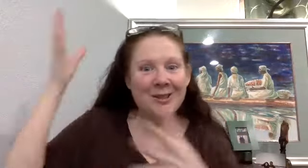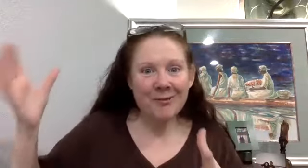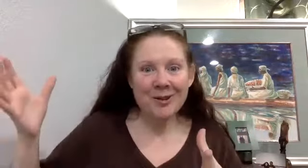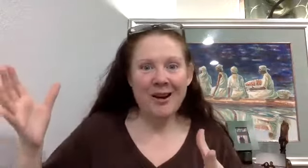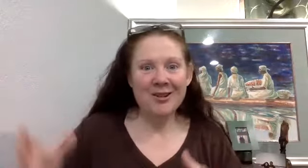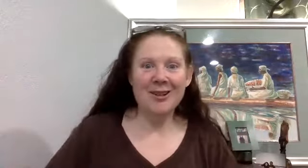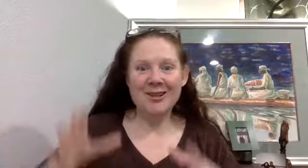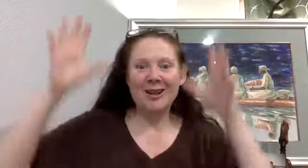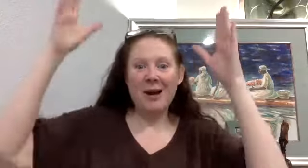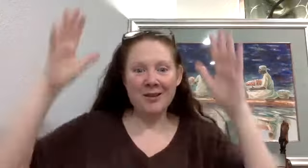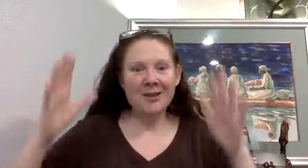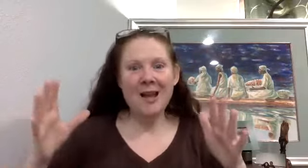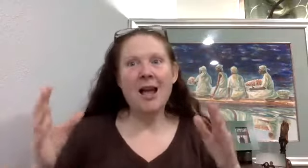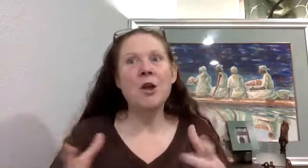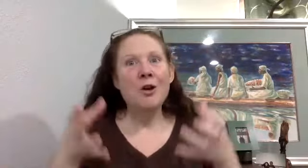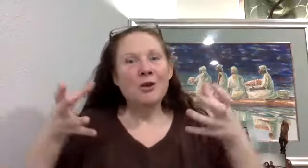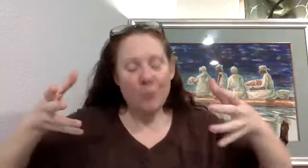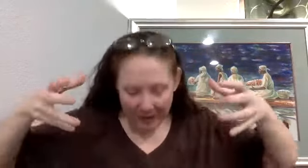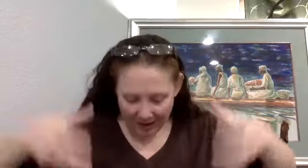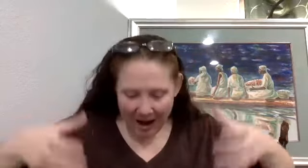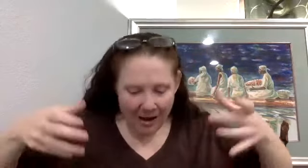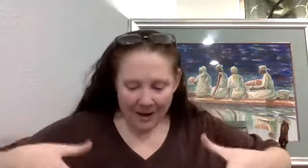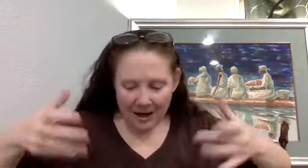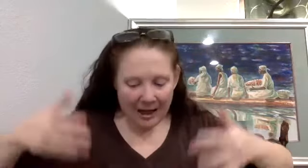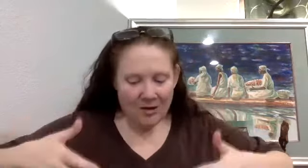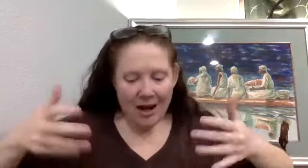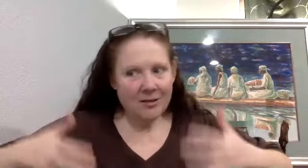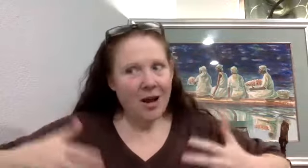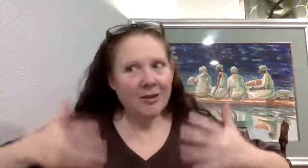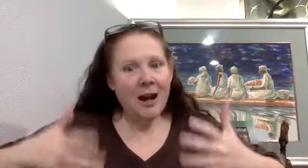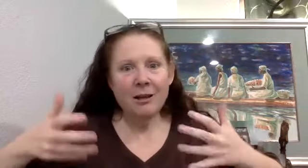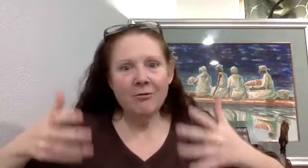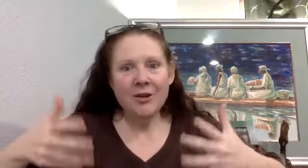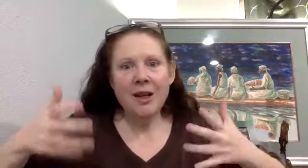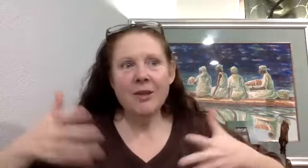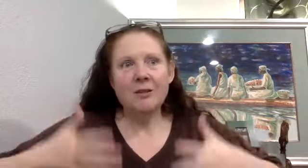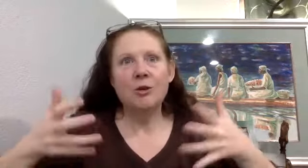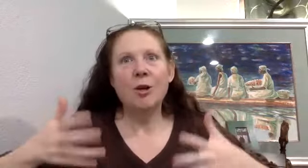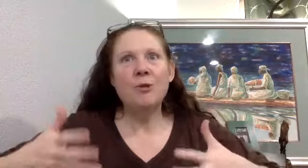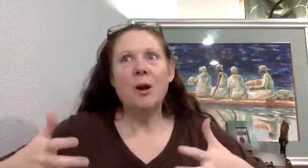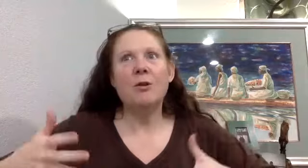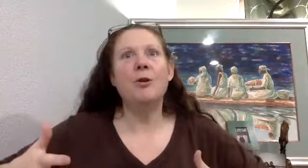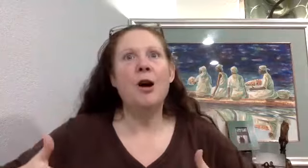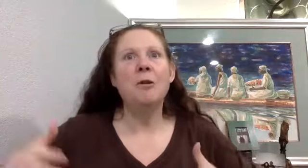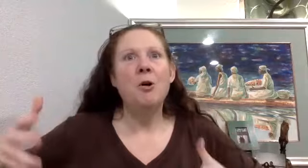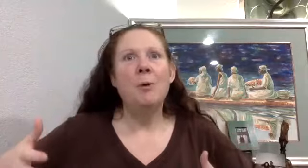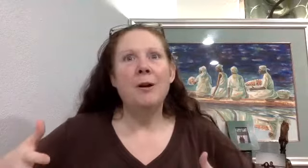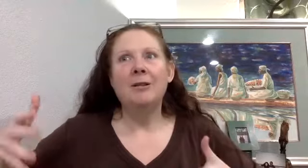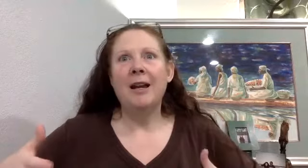surface characteristic about the sun. So what does it, it's not, it's not the color of our skin that determines whether or not we are like